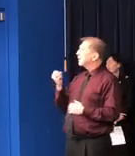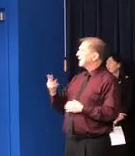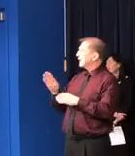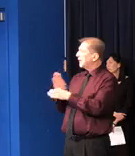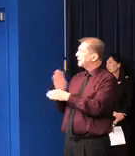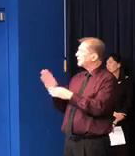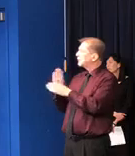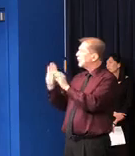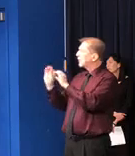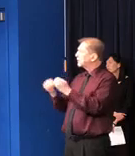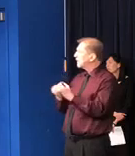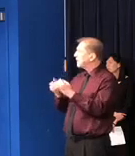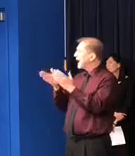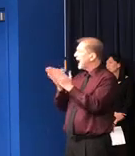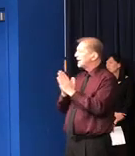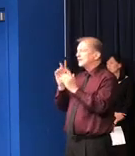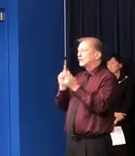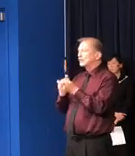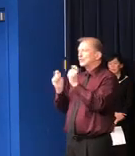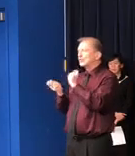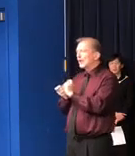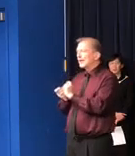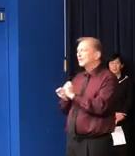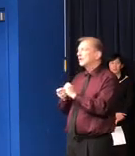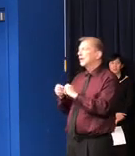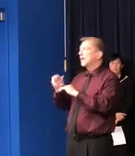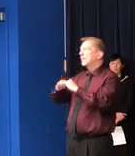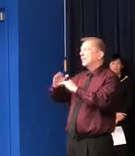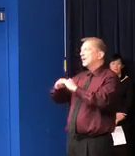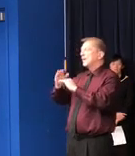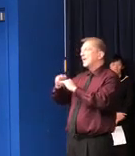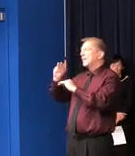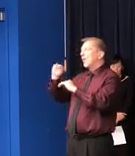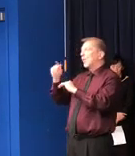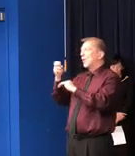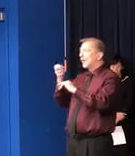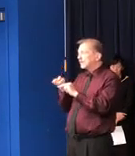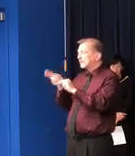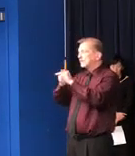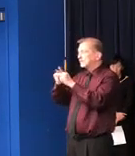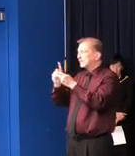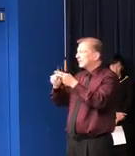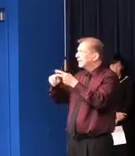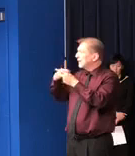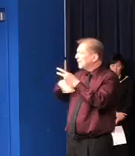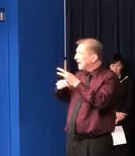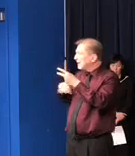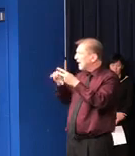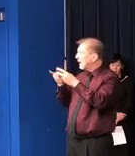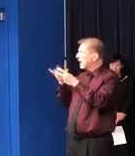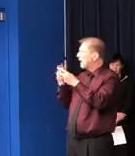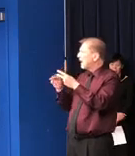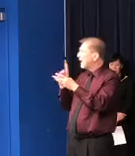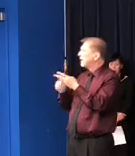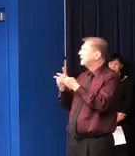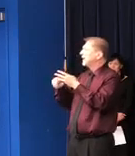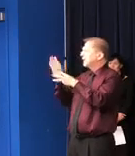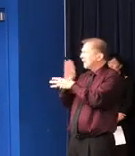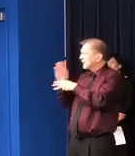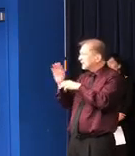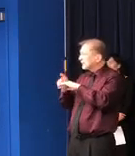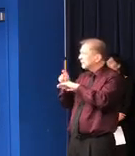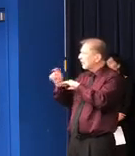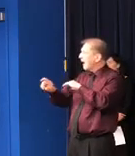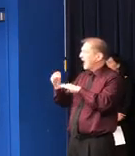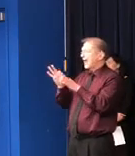their lawmakers to shift the minimum wage increase schedule, exempt unemployment insurance benefit claims from affecting the business contribution rate, and deferring of